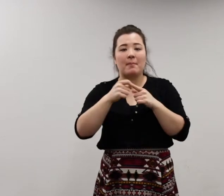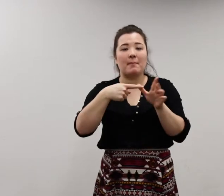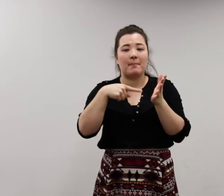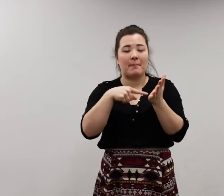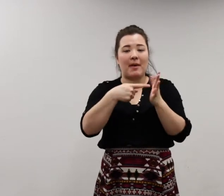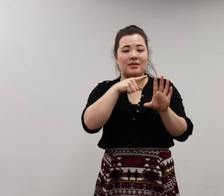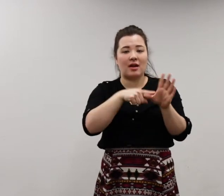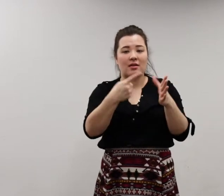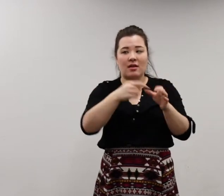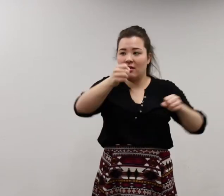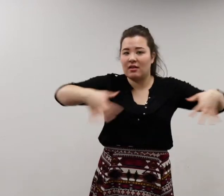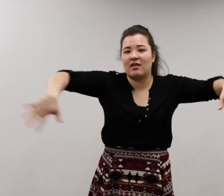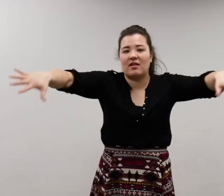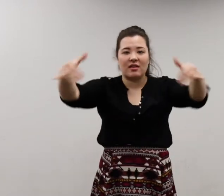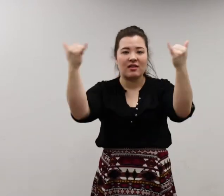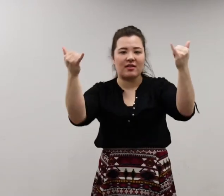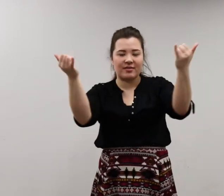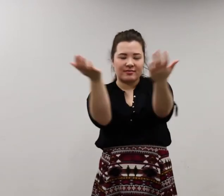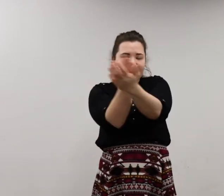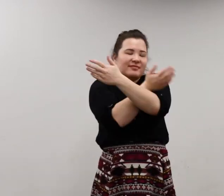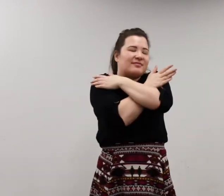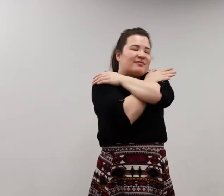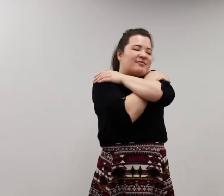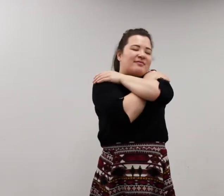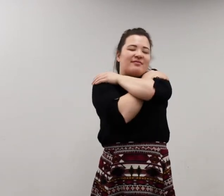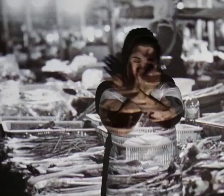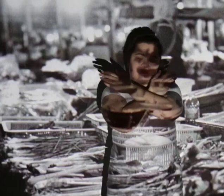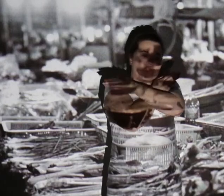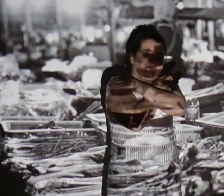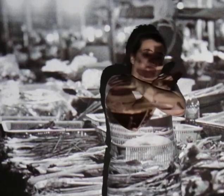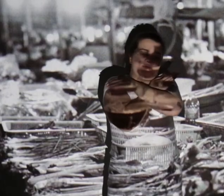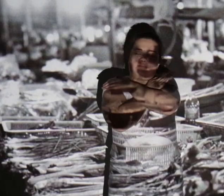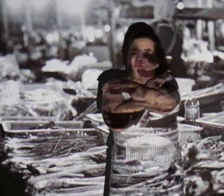Pattaya embraced me like a long lost lover.